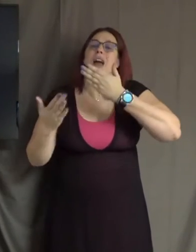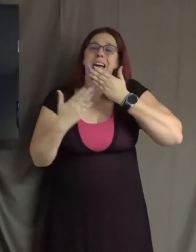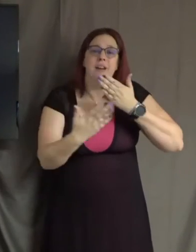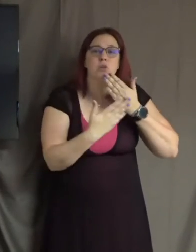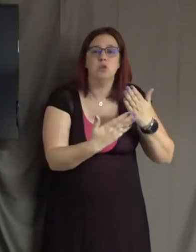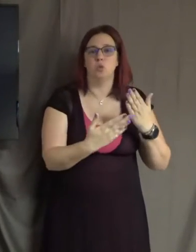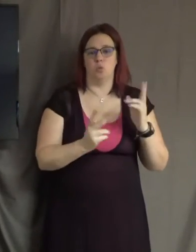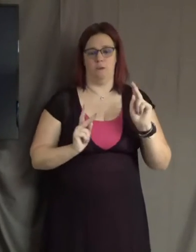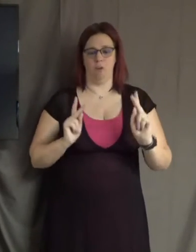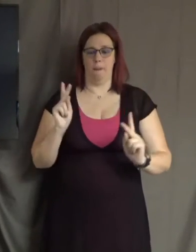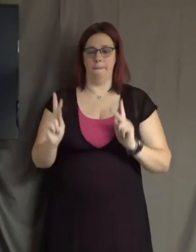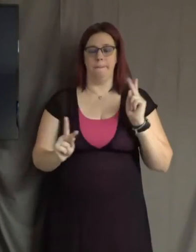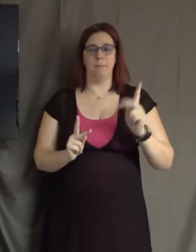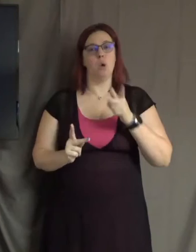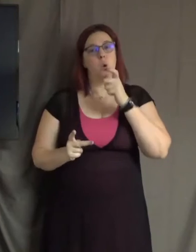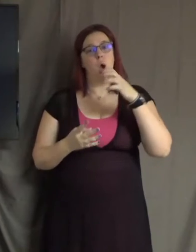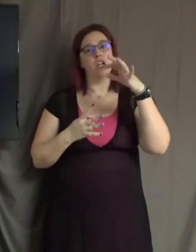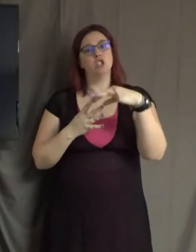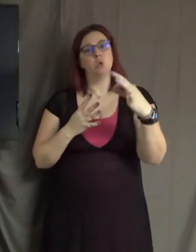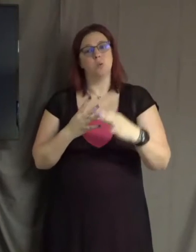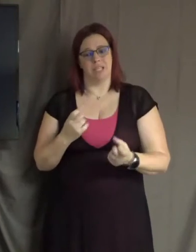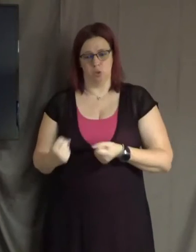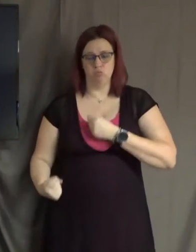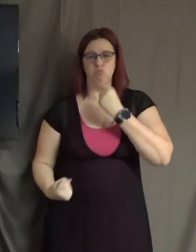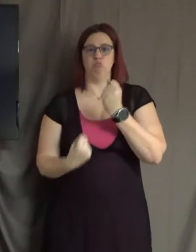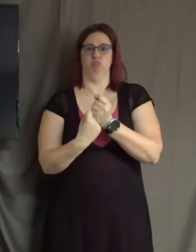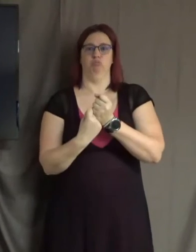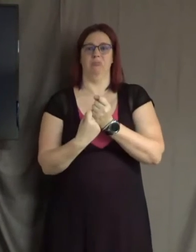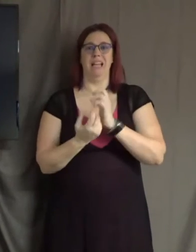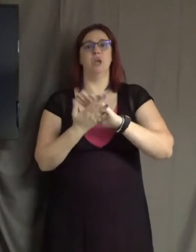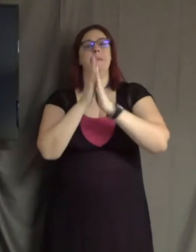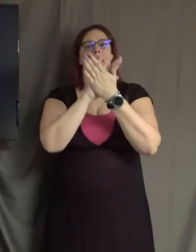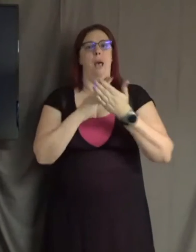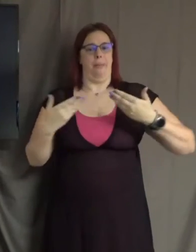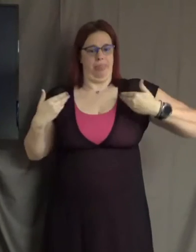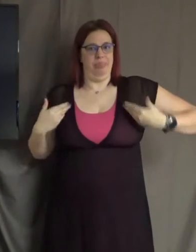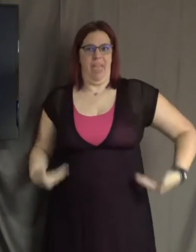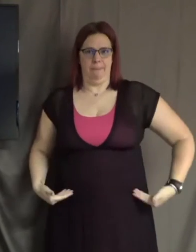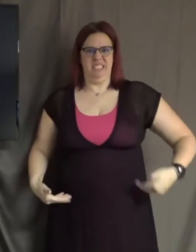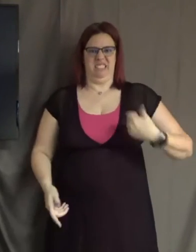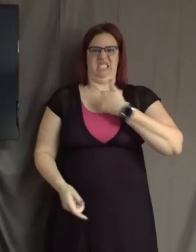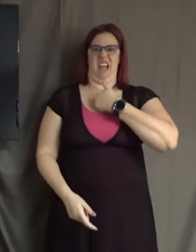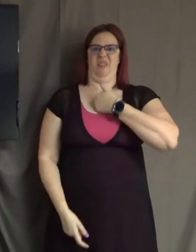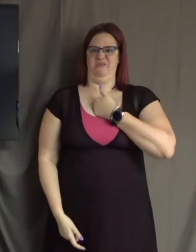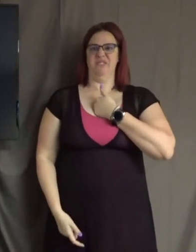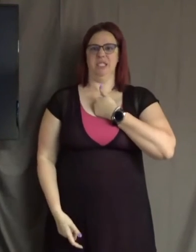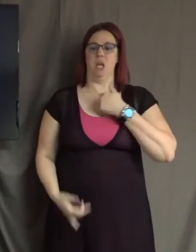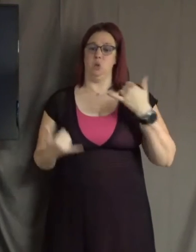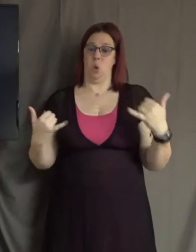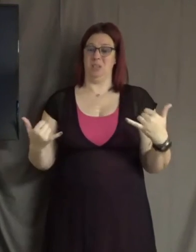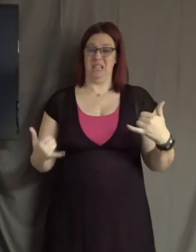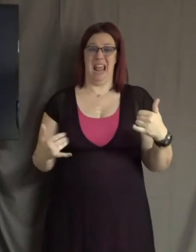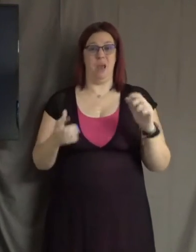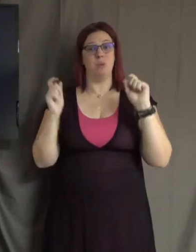to stand up and be themselves. Today on this day of celebrating pride, we give thanks for our LGBTQ